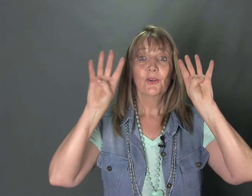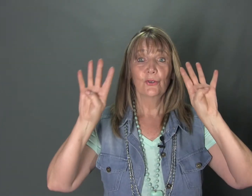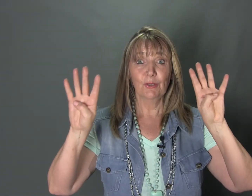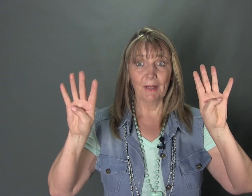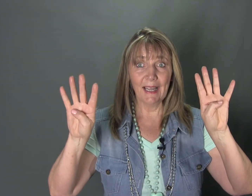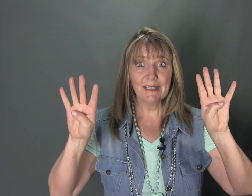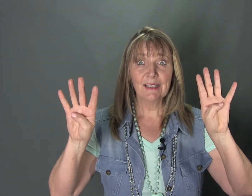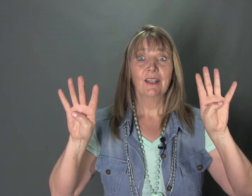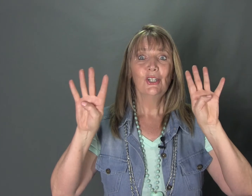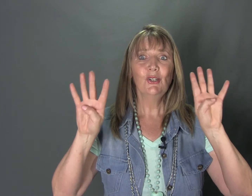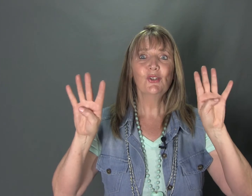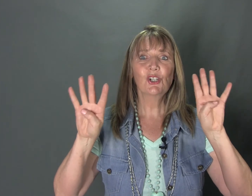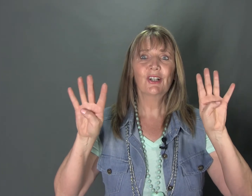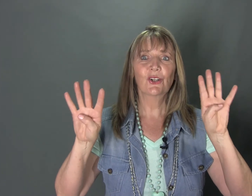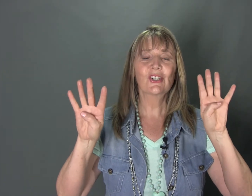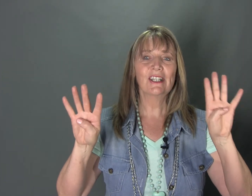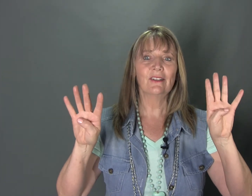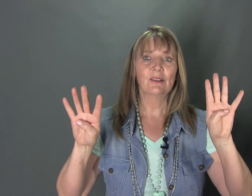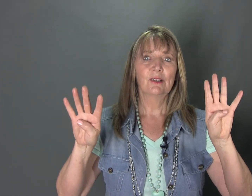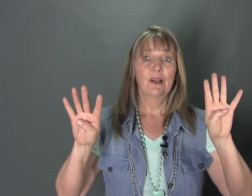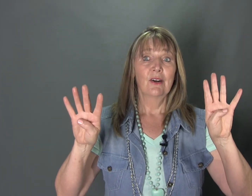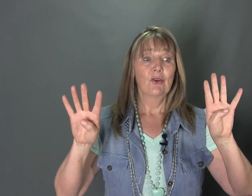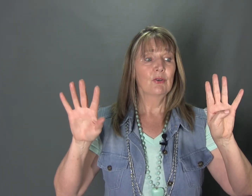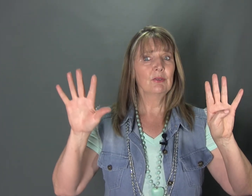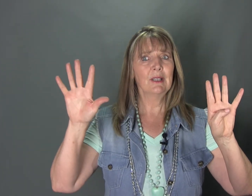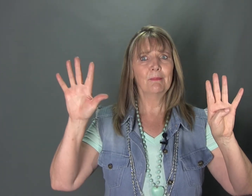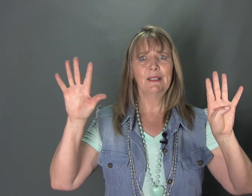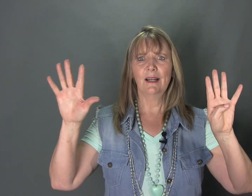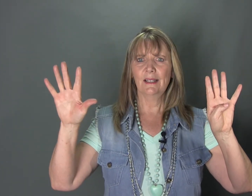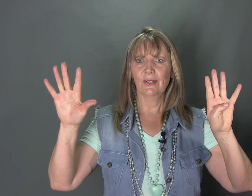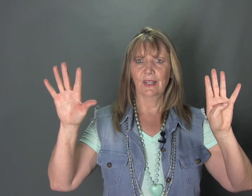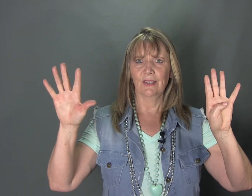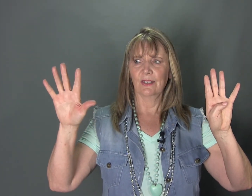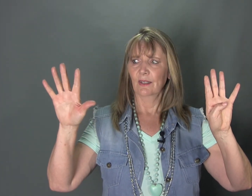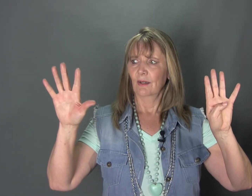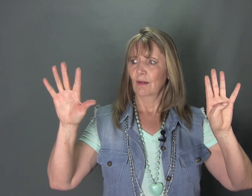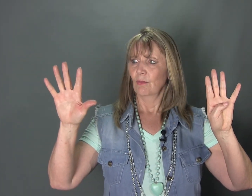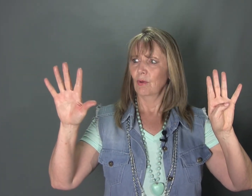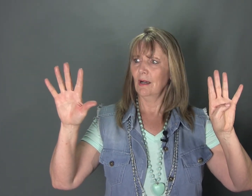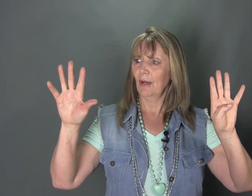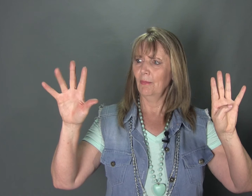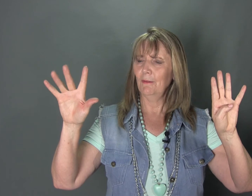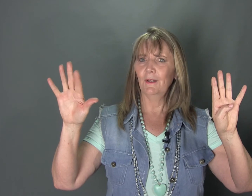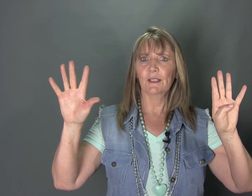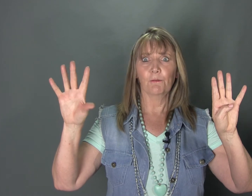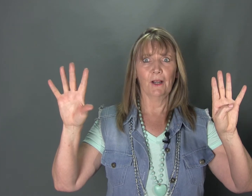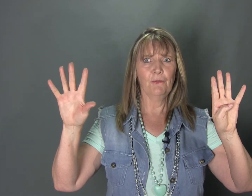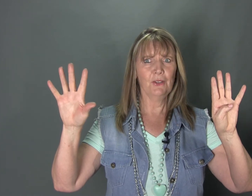Rule number eight you shall not steal. Rule number nine says, wow how many fingers? Five